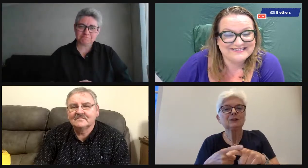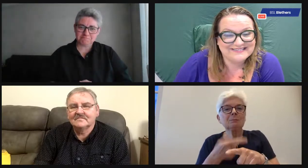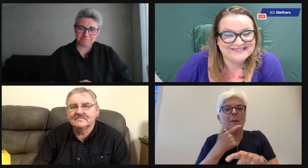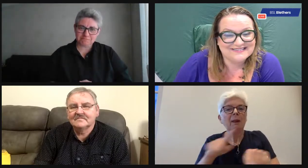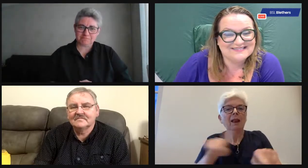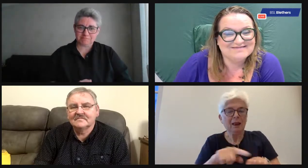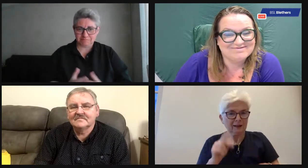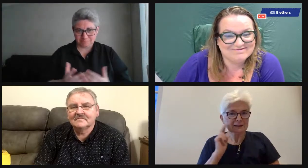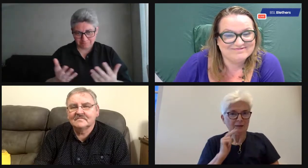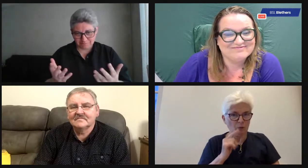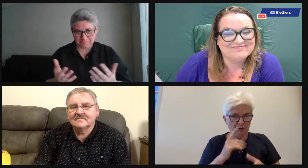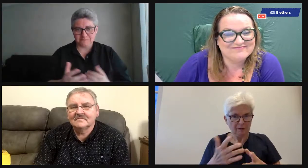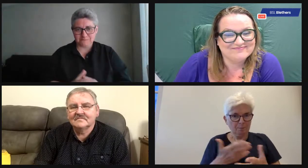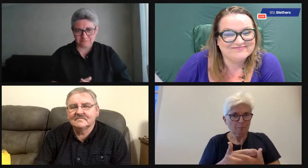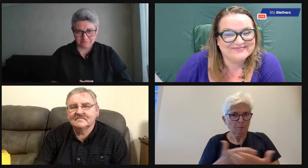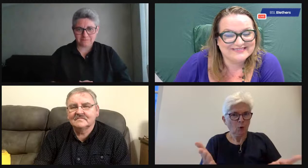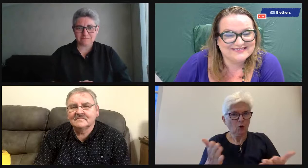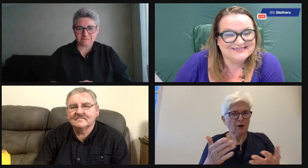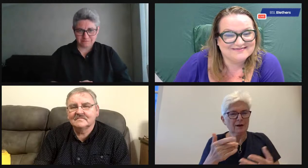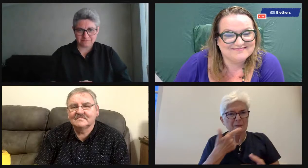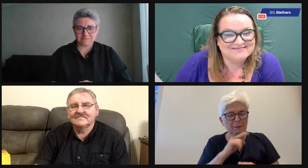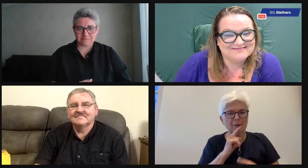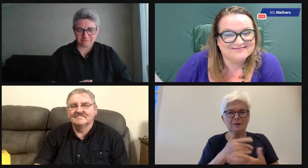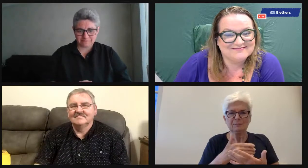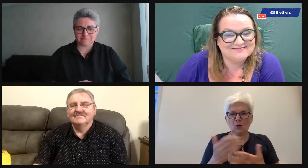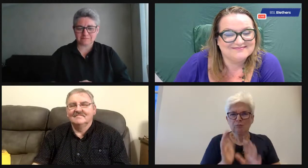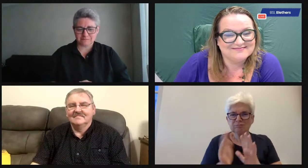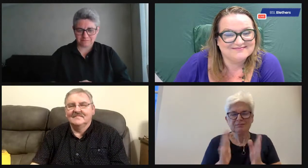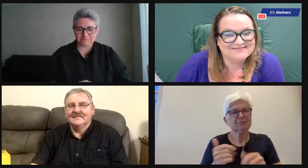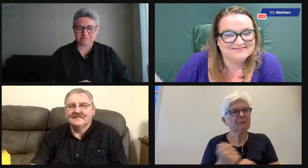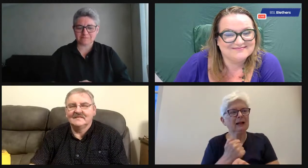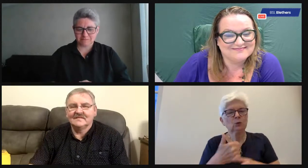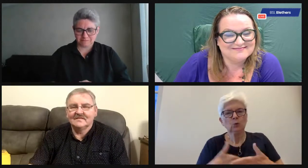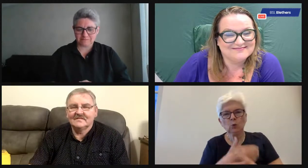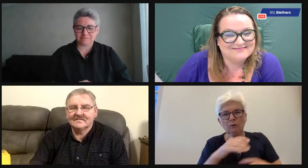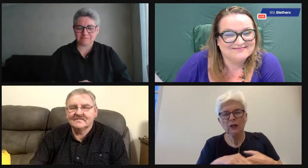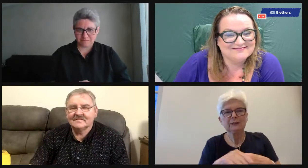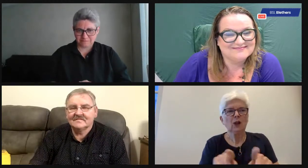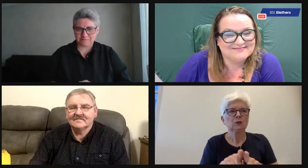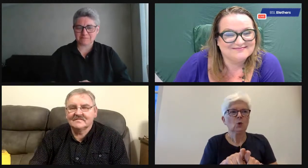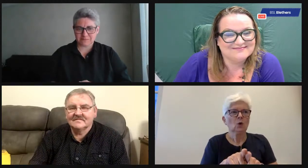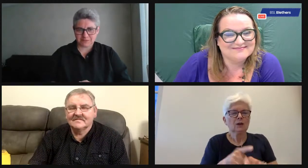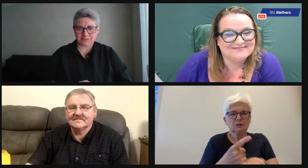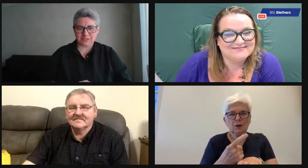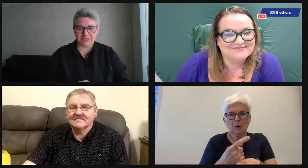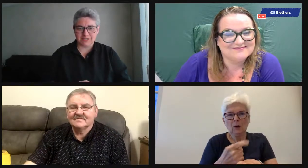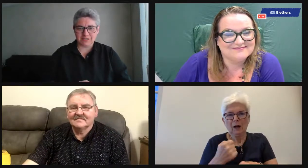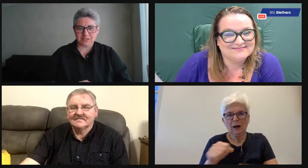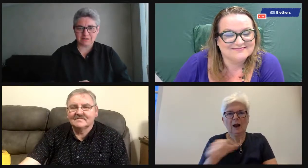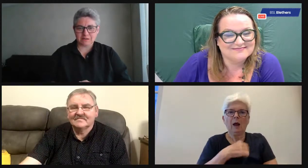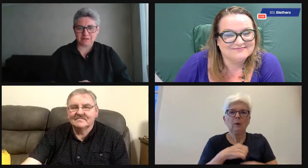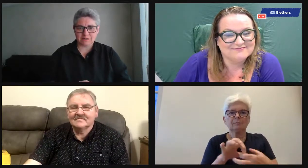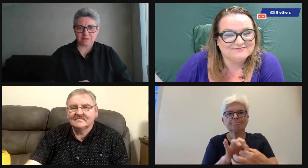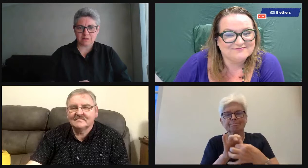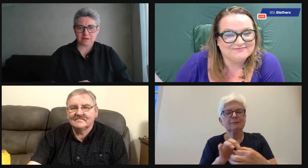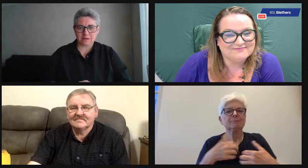I'll be in Carlisle. So, I'll be meeting English people, English deaf people and chatting with them. So, I'll be making new friends,